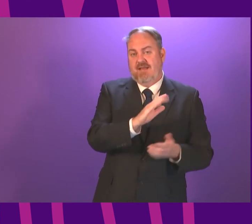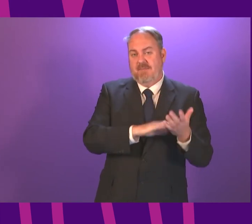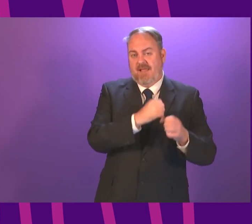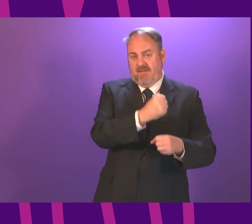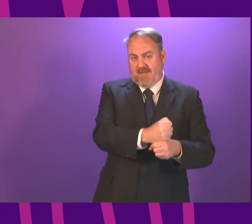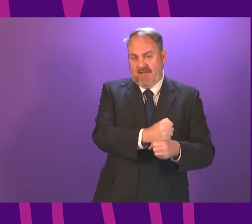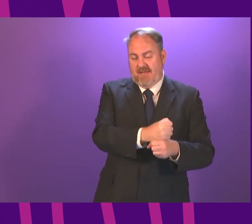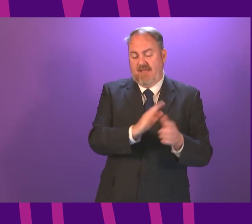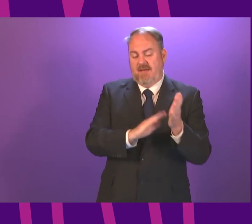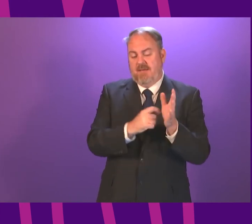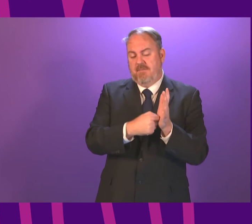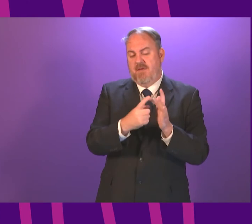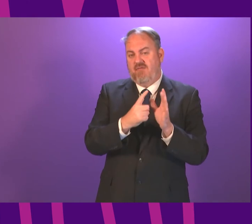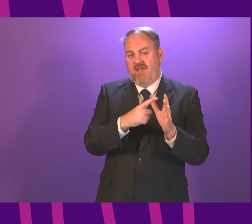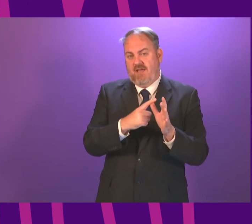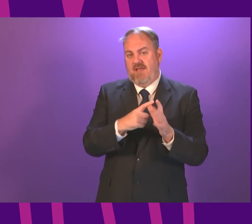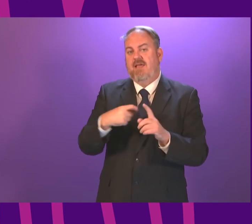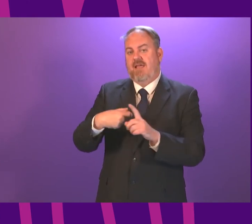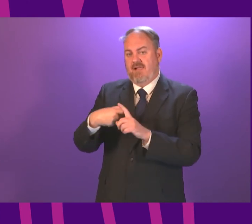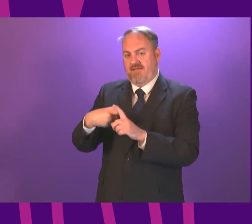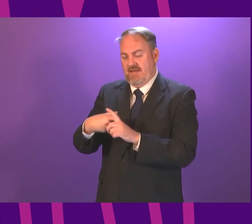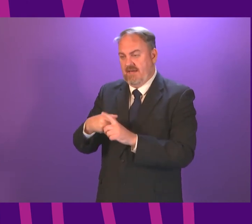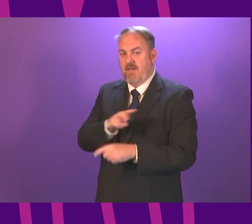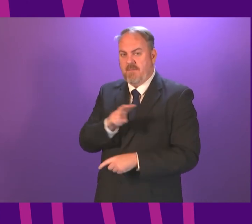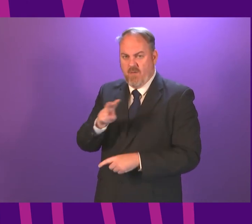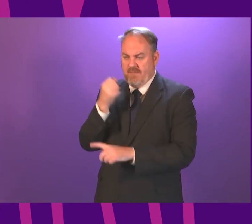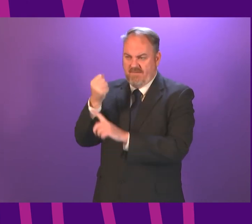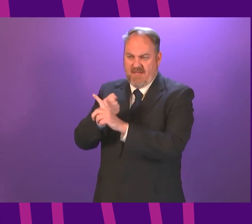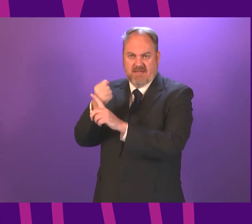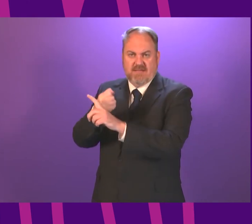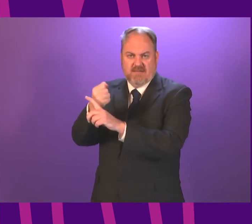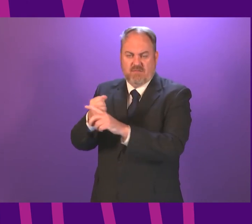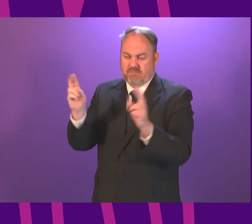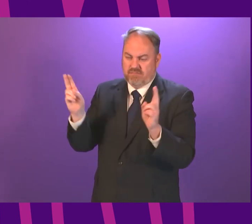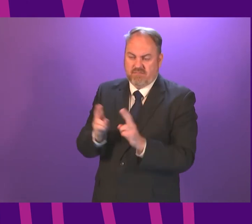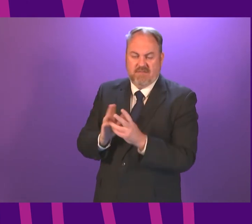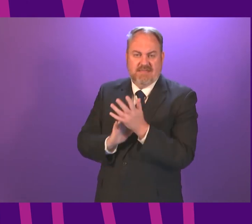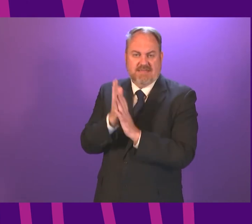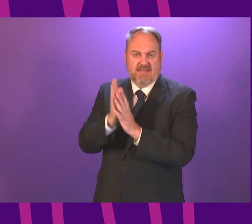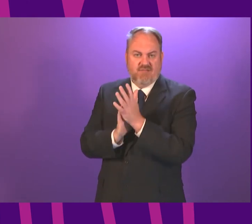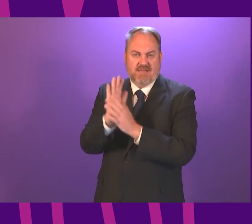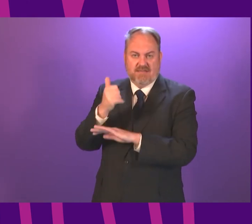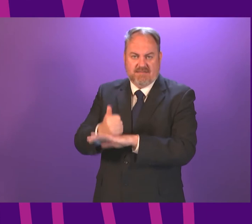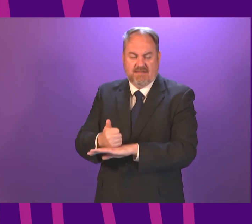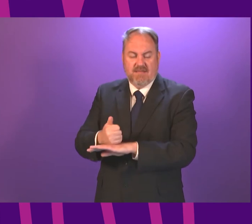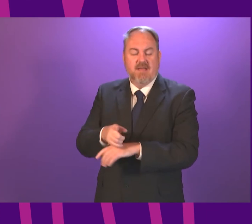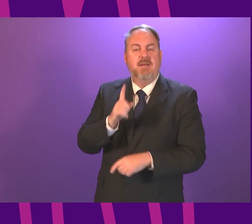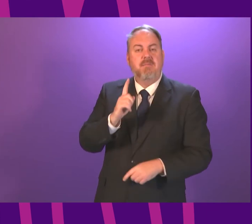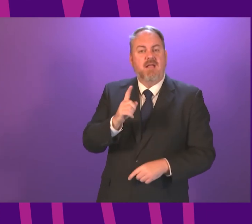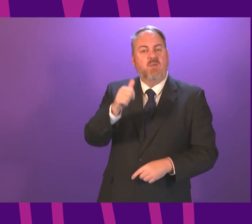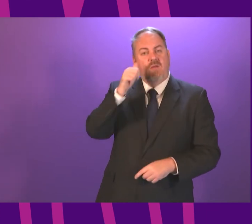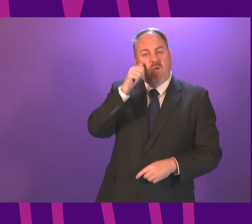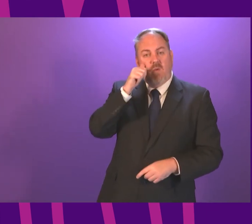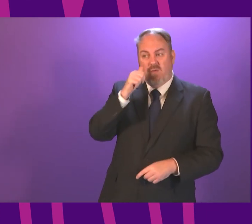Mary McAllen have also been pushing for. It is worth noting, though, that in 2019, the whole life carbon impact of